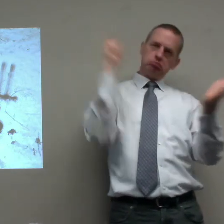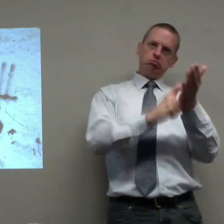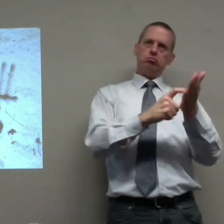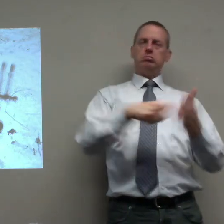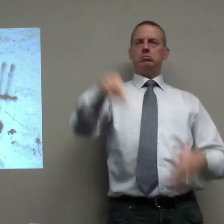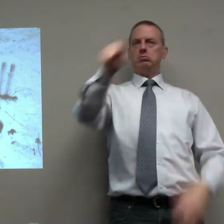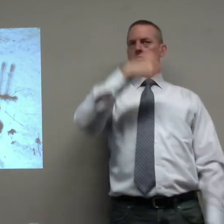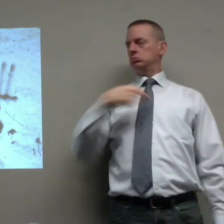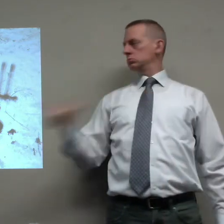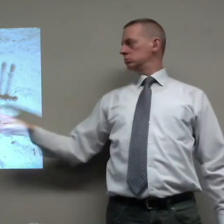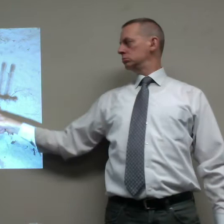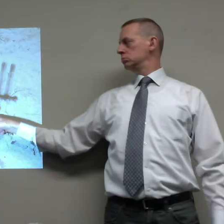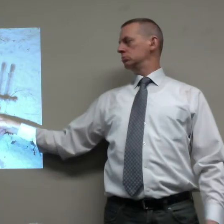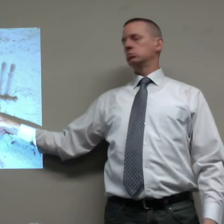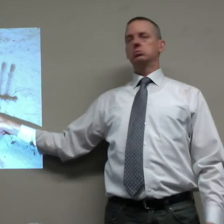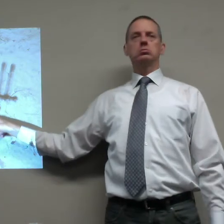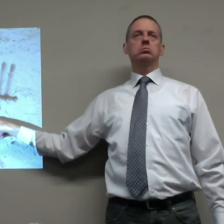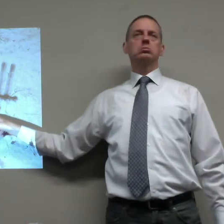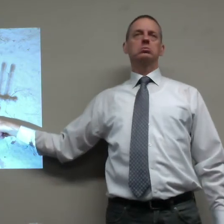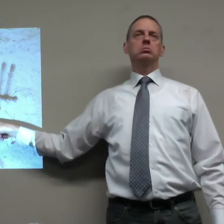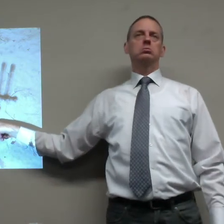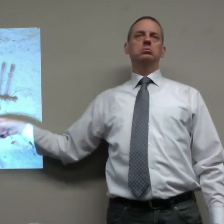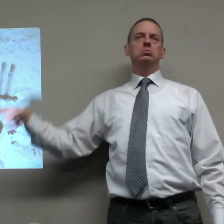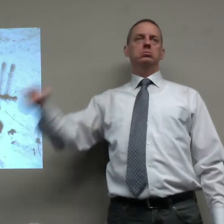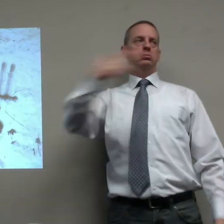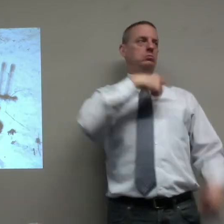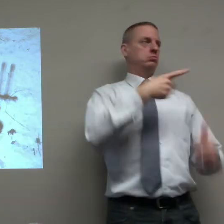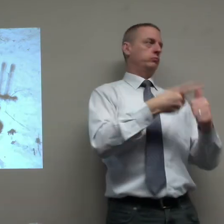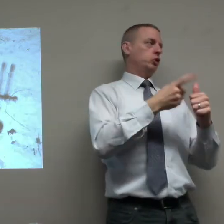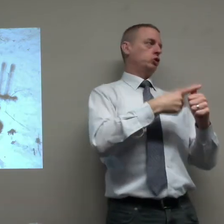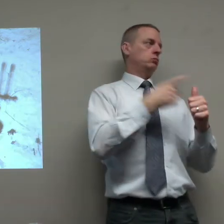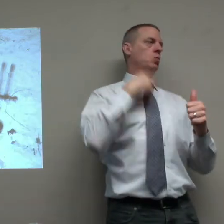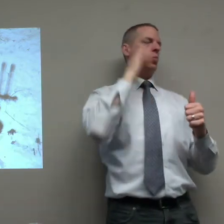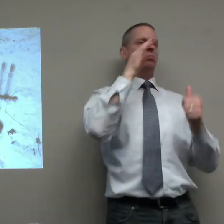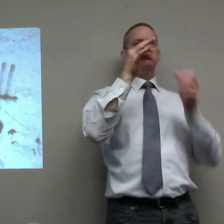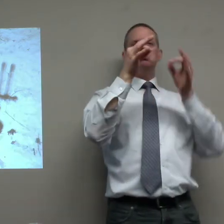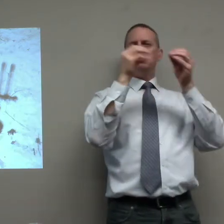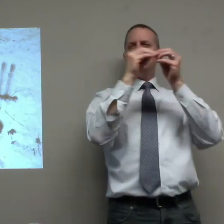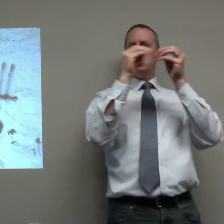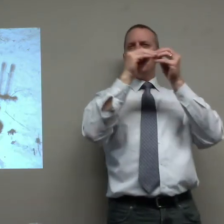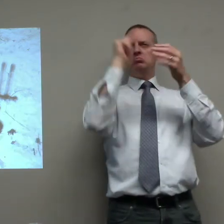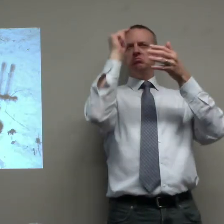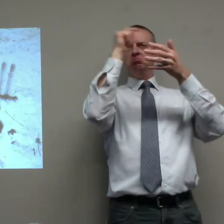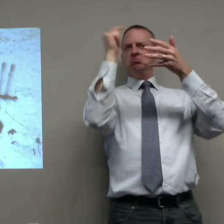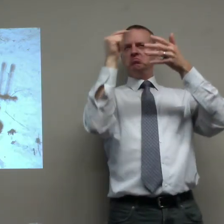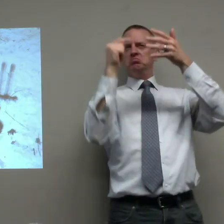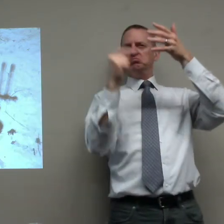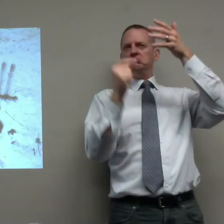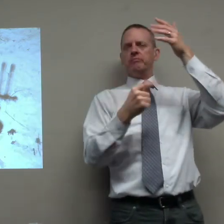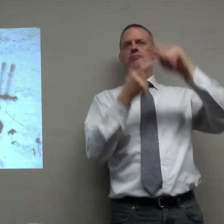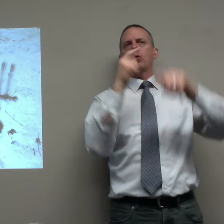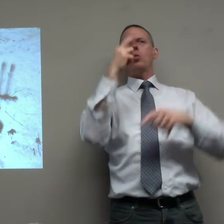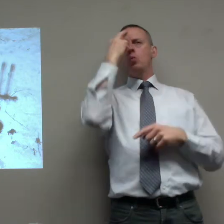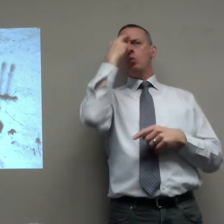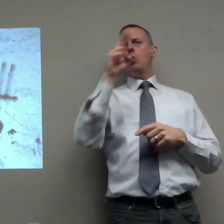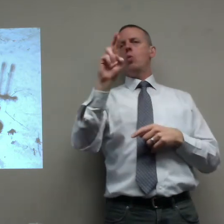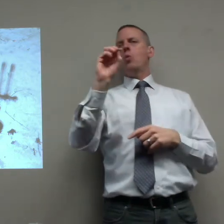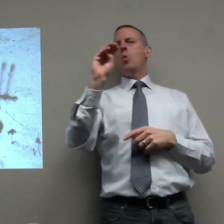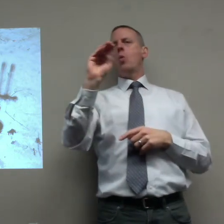recognize this, that we are all sinners. This verse, that's the first step. We'll discuss all these different points